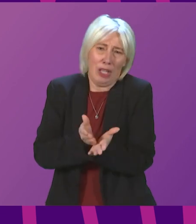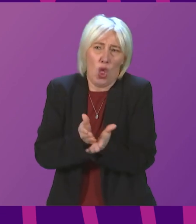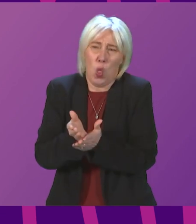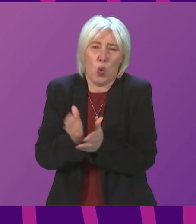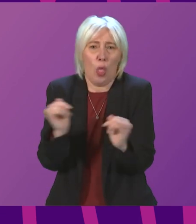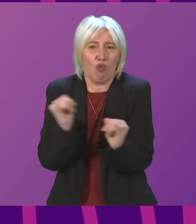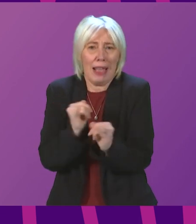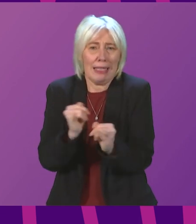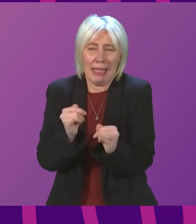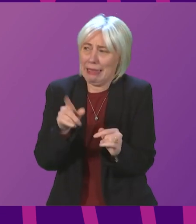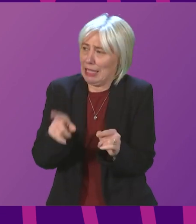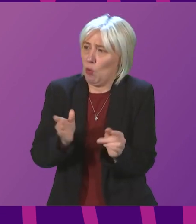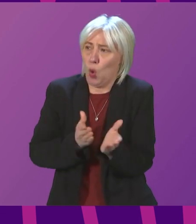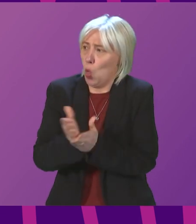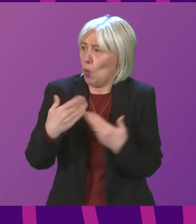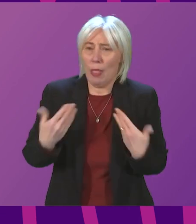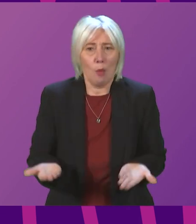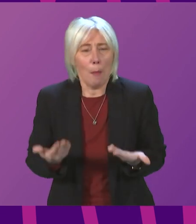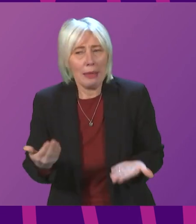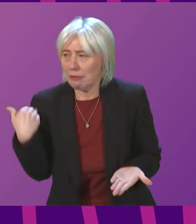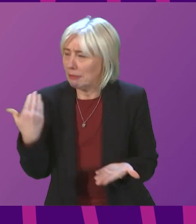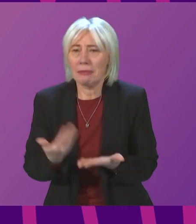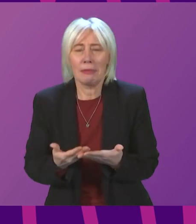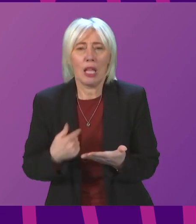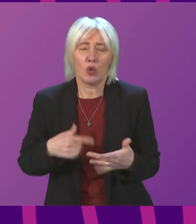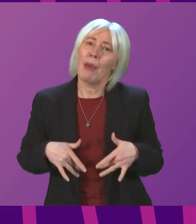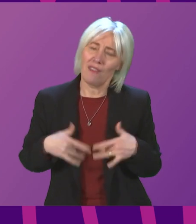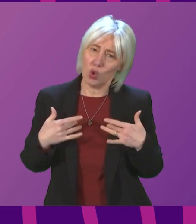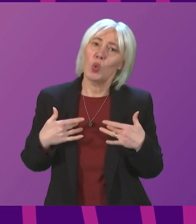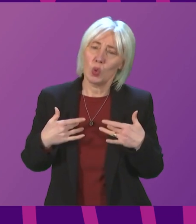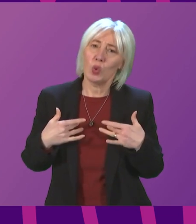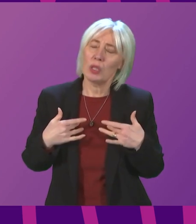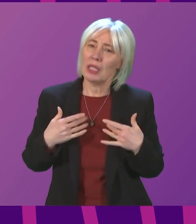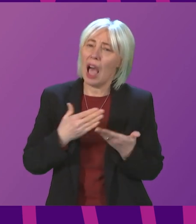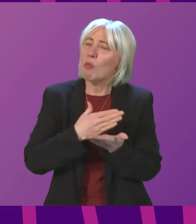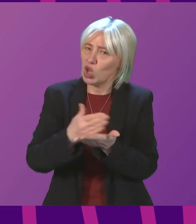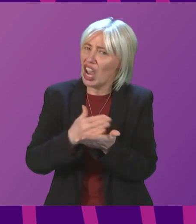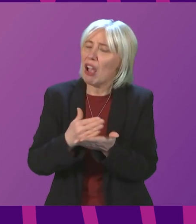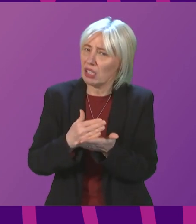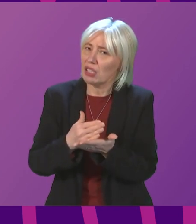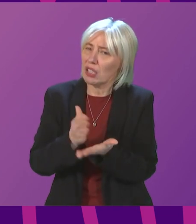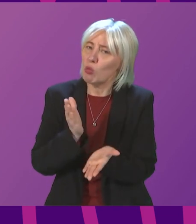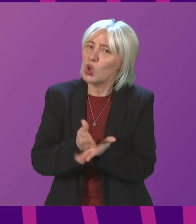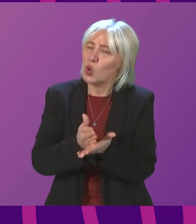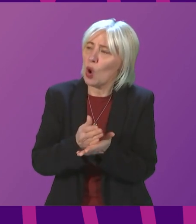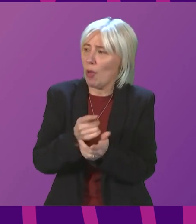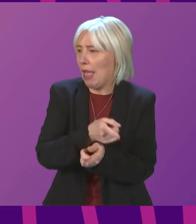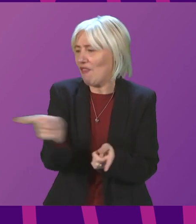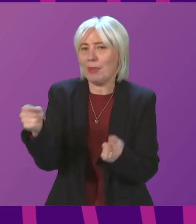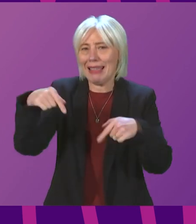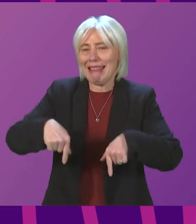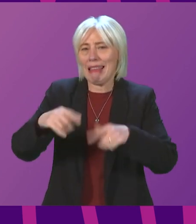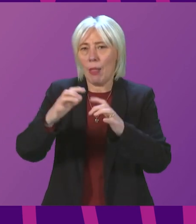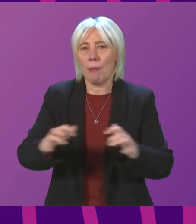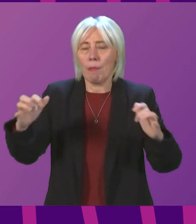of crisis that we are living through. And my views on these matters, I suspect, are shared by people across the chamber and, more